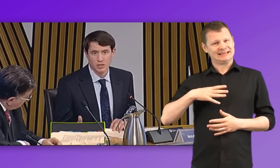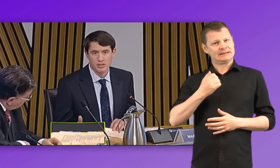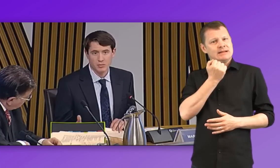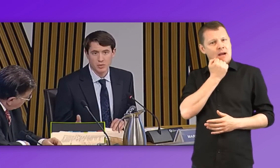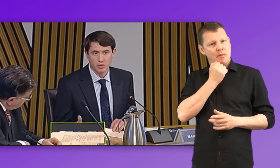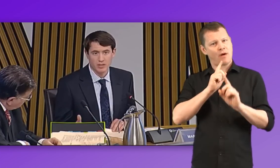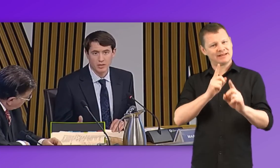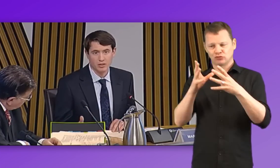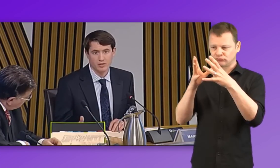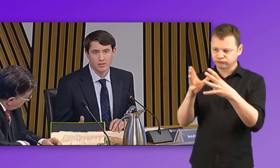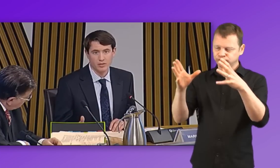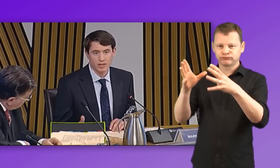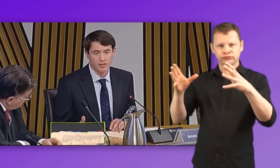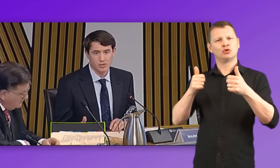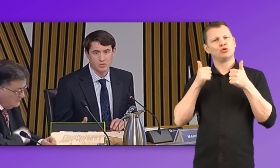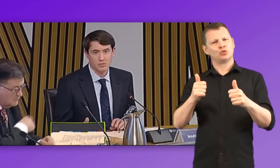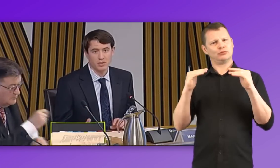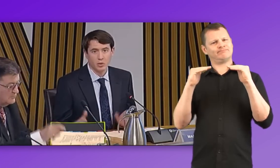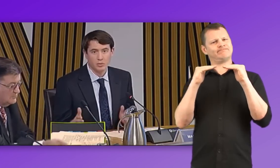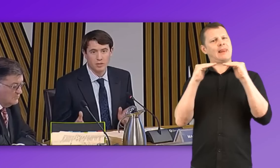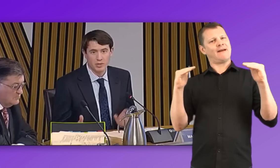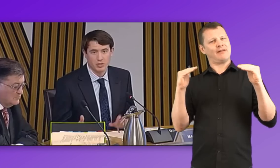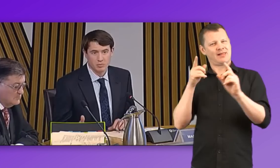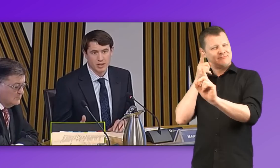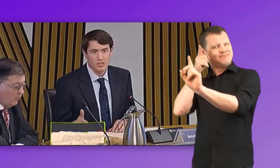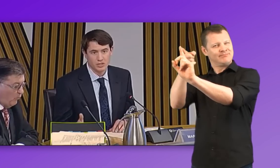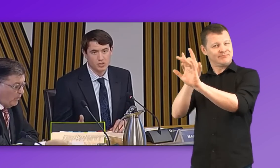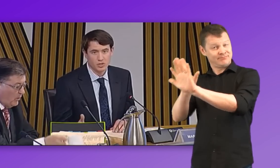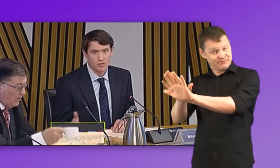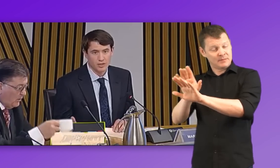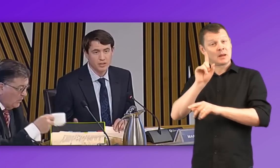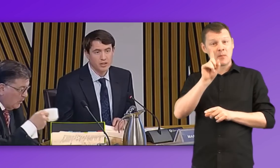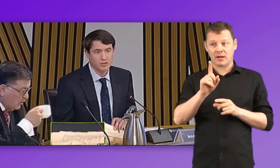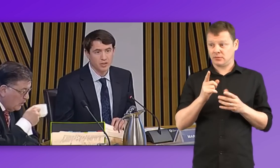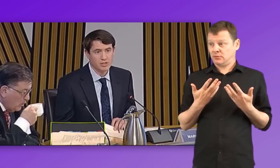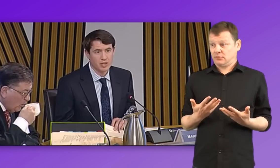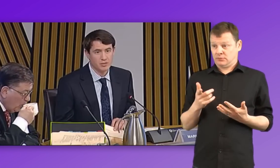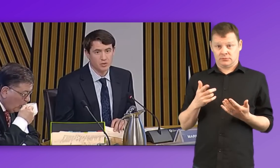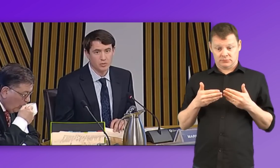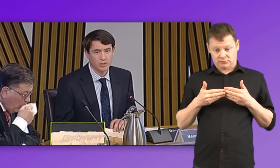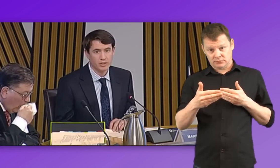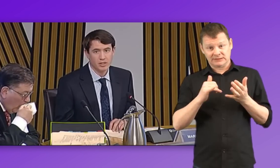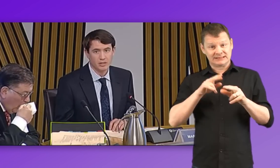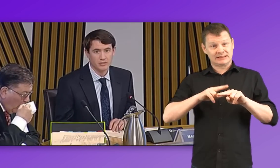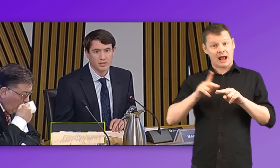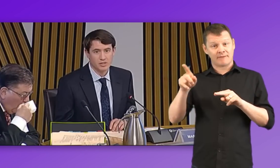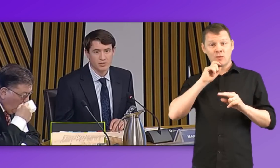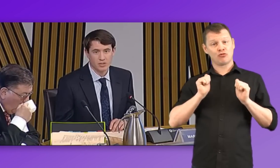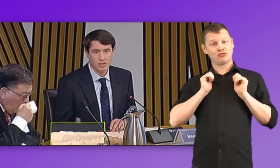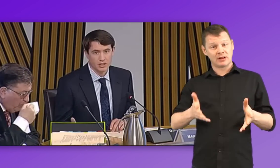to an acceptable level as the ultimate ambition, but actually just covering for the staff who are going to be leaving the service in the